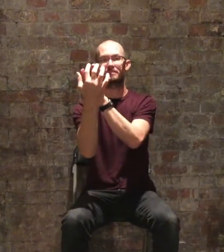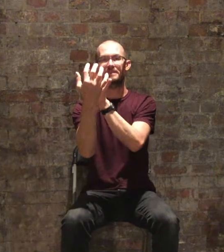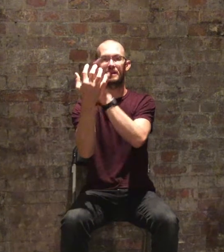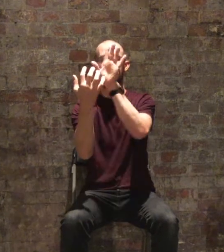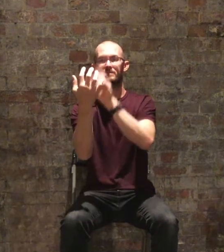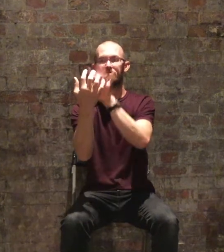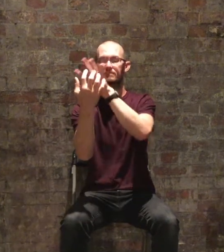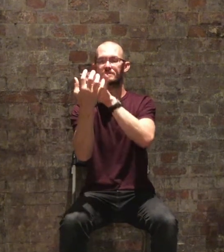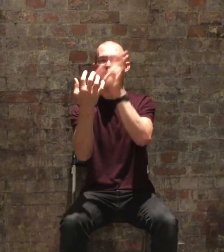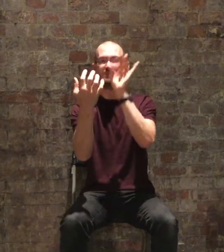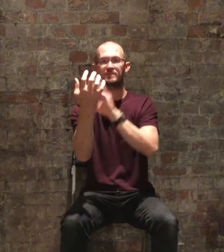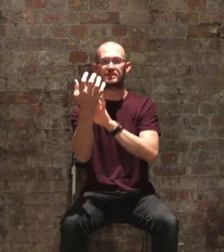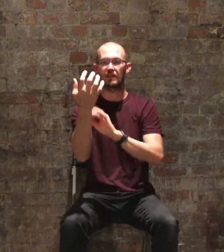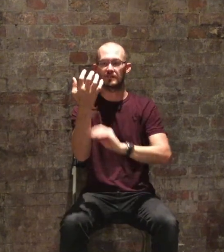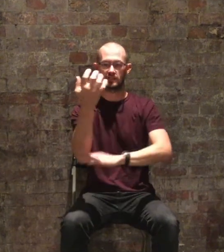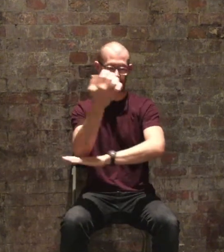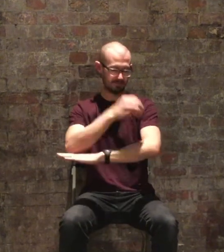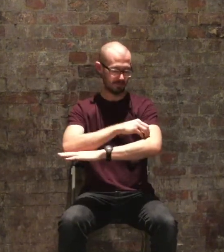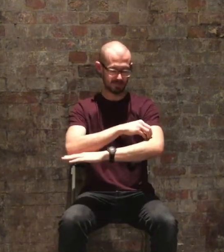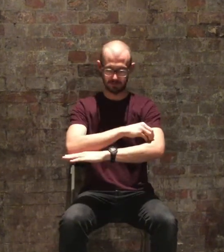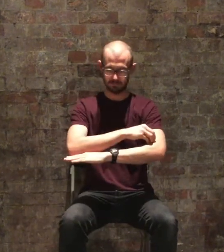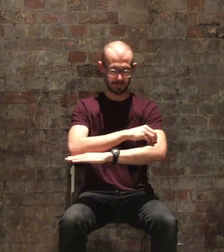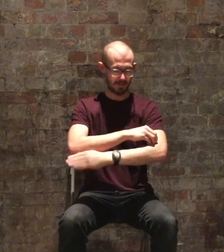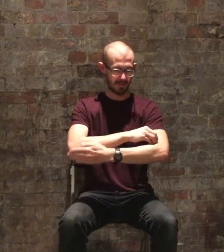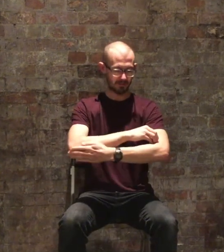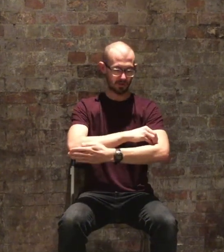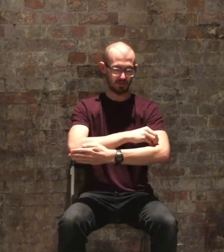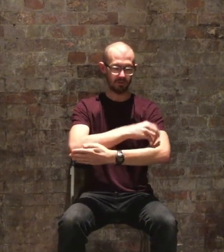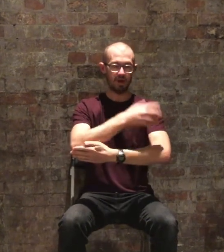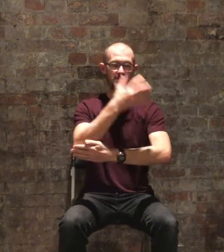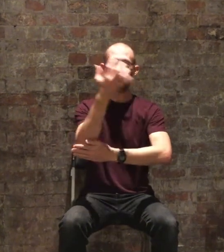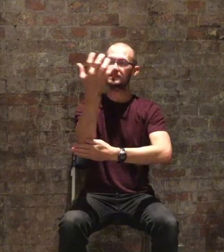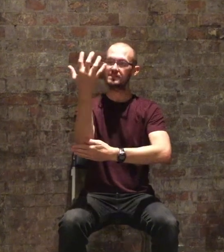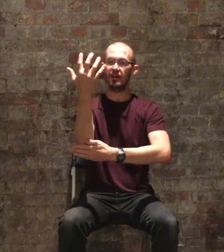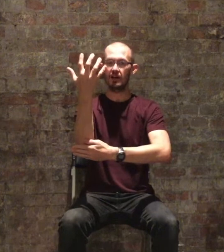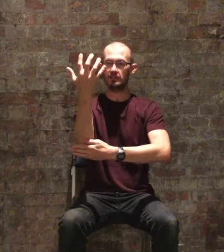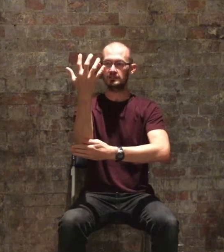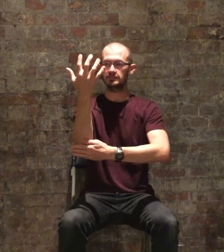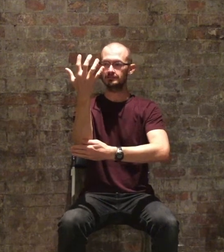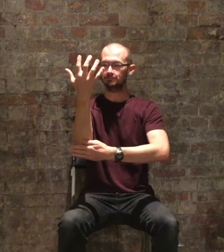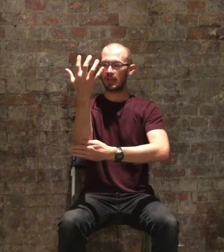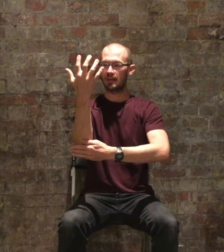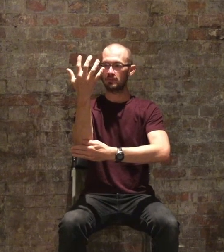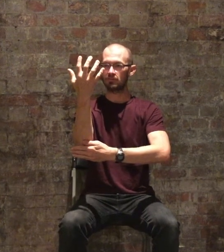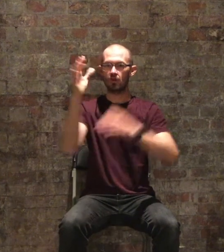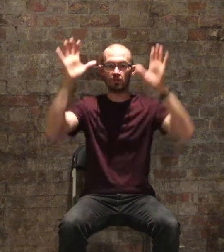spurs of a sun. So we've got the rising of the sun and then we've got the